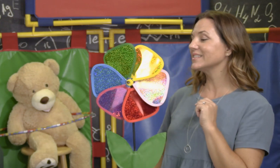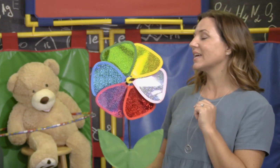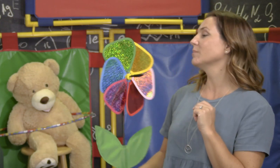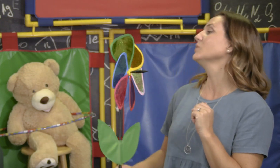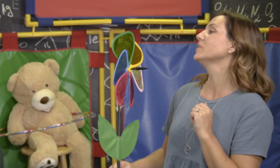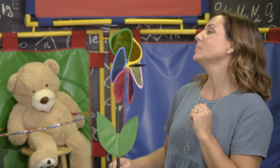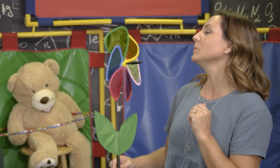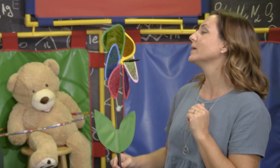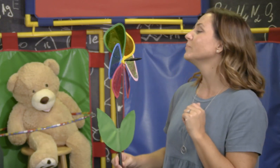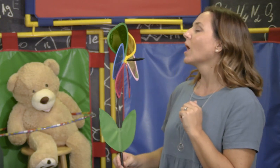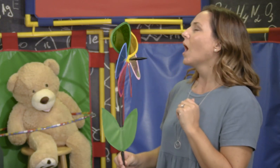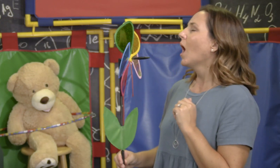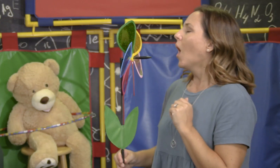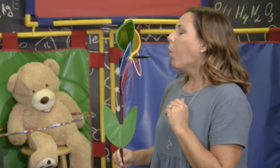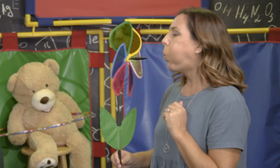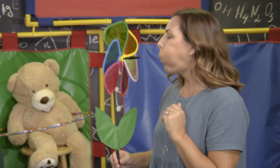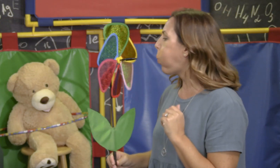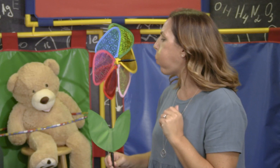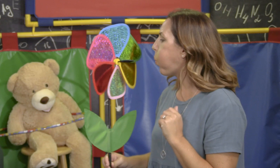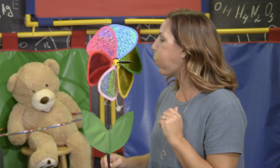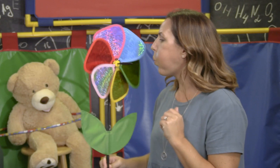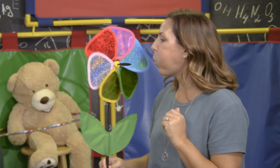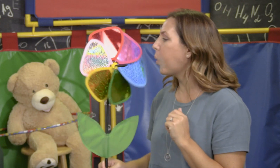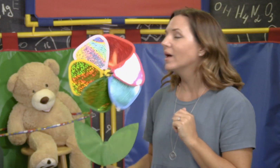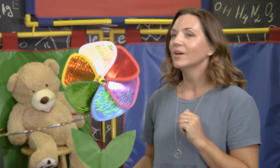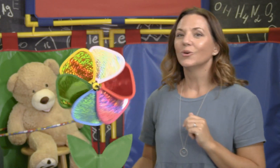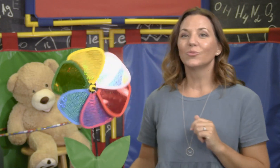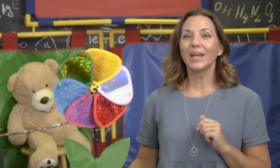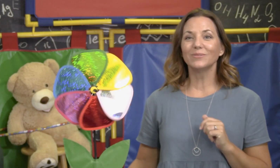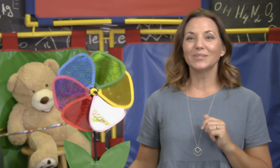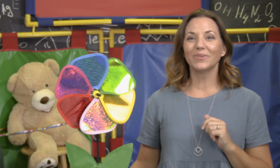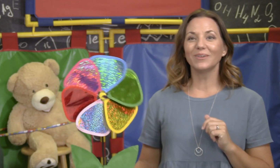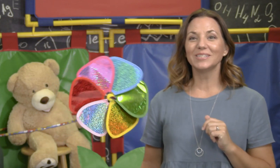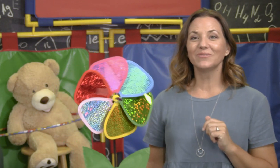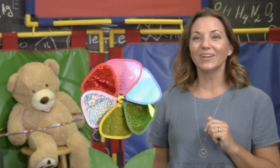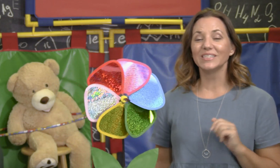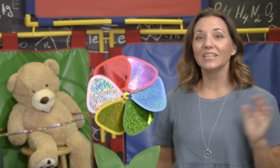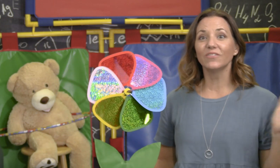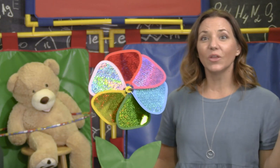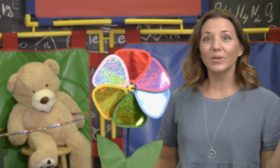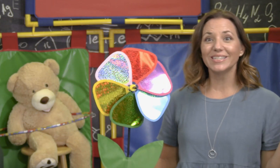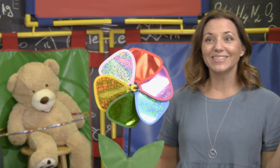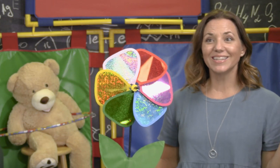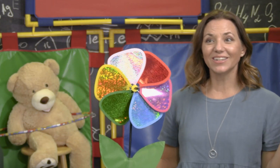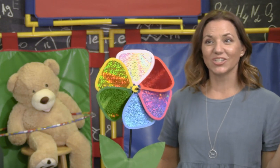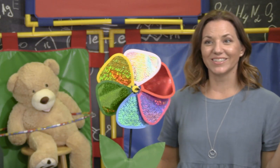like move the pinwheel, round and round and round even though we didn't touch it.